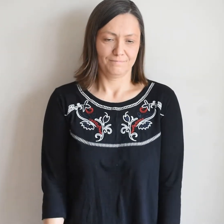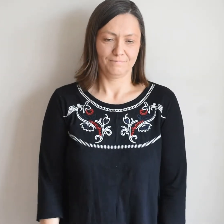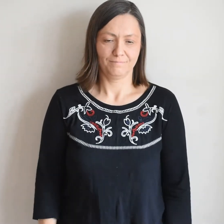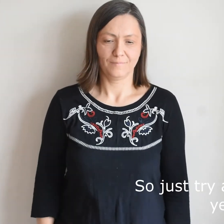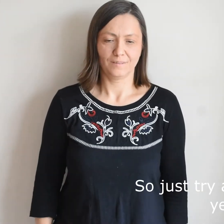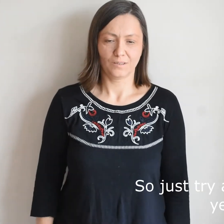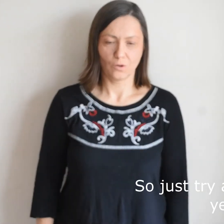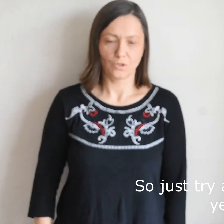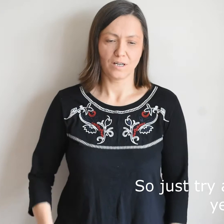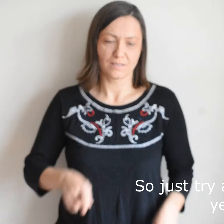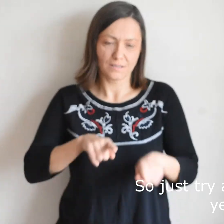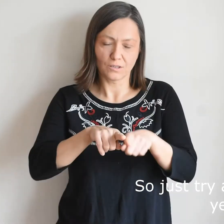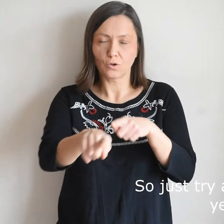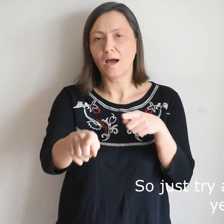So just Try